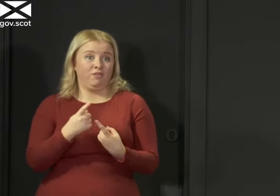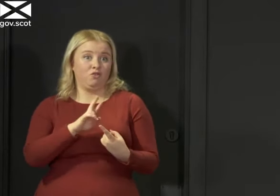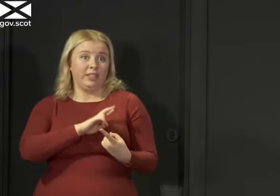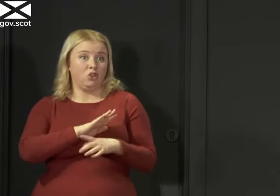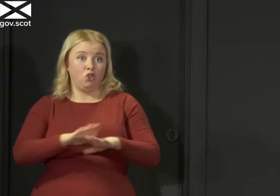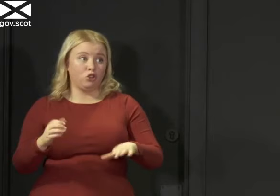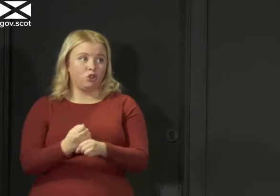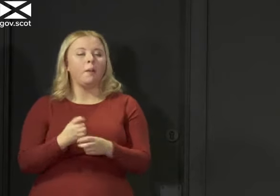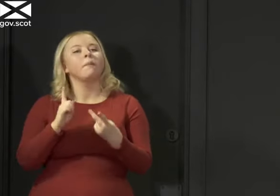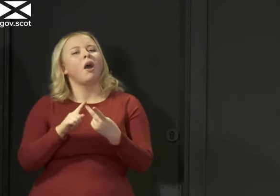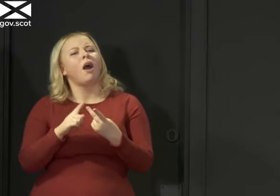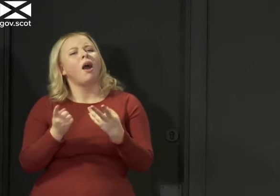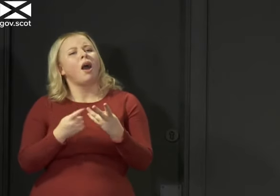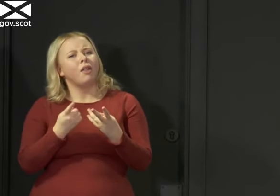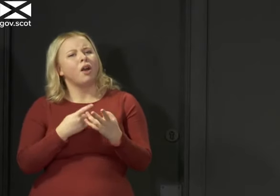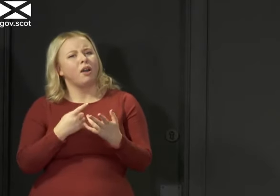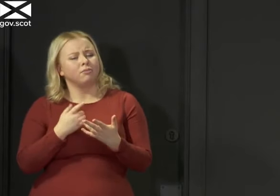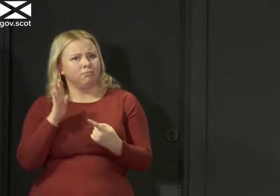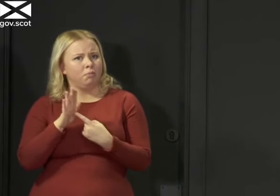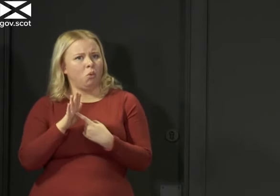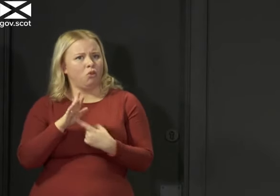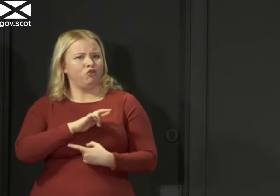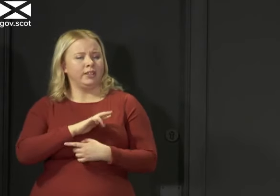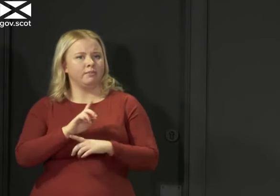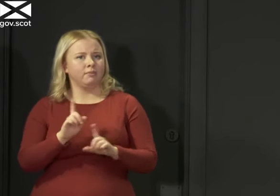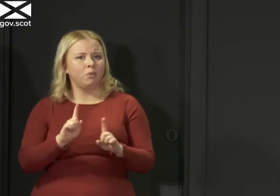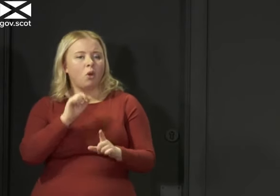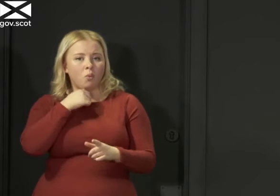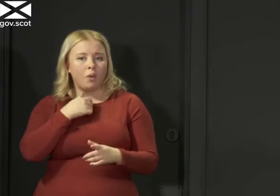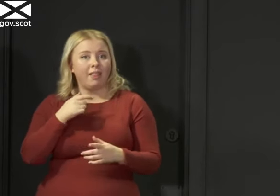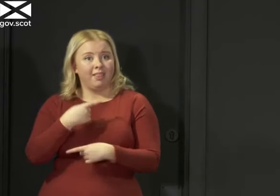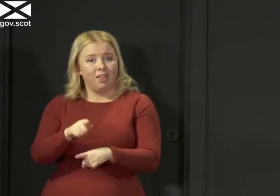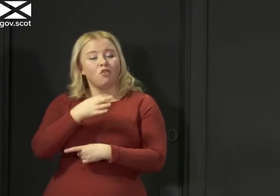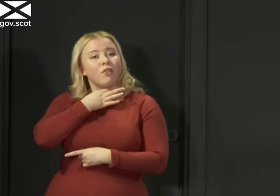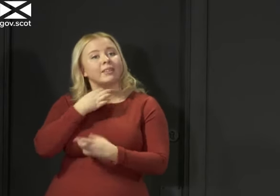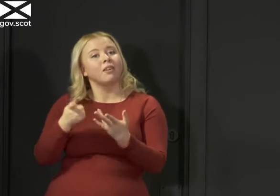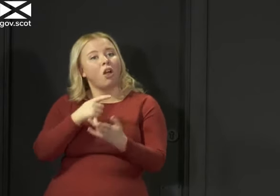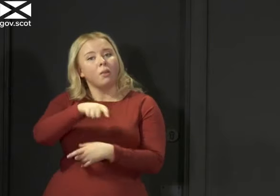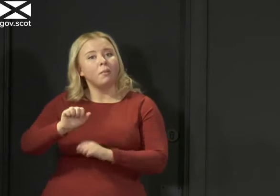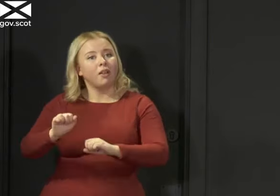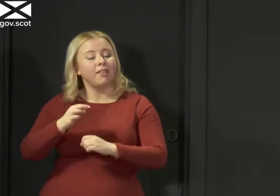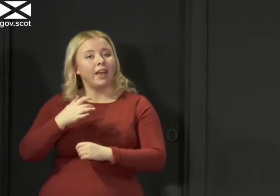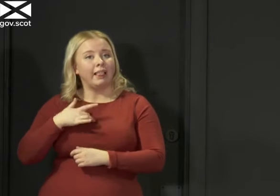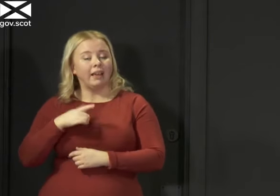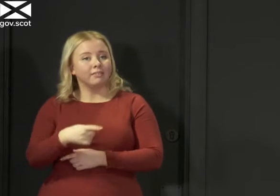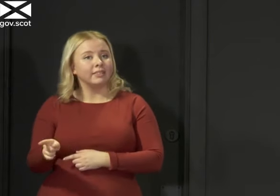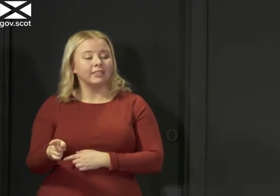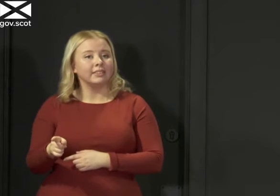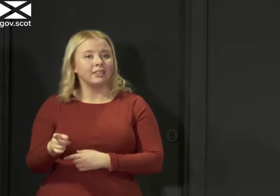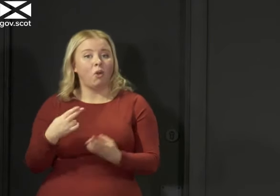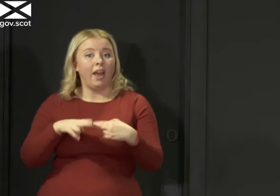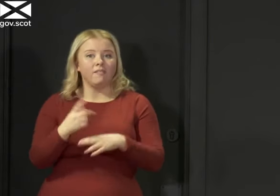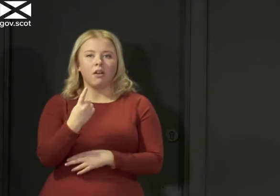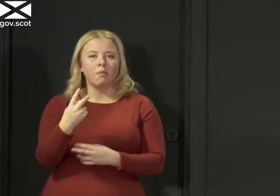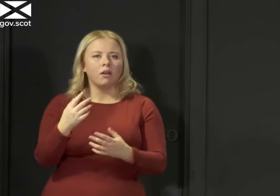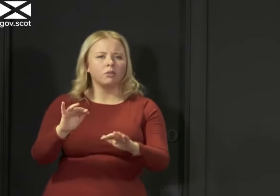to do it but the other perhaps even more important reason not to do it is you'll be putting people's lives at risk so if anybody out